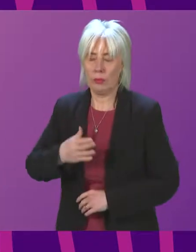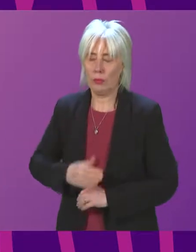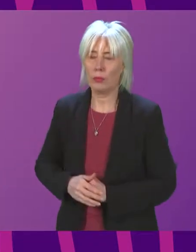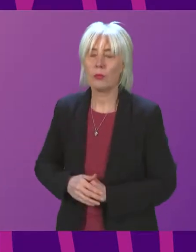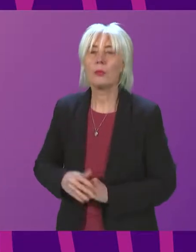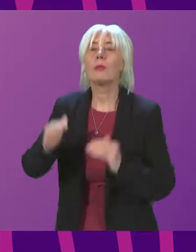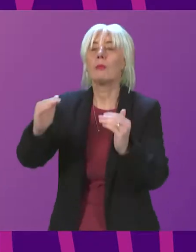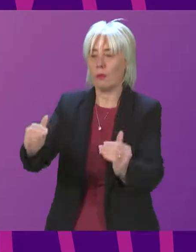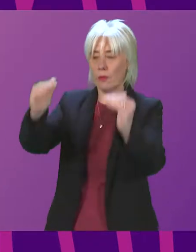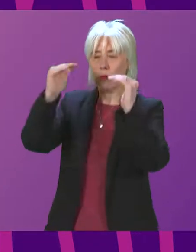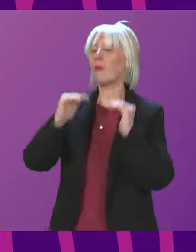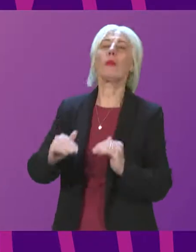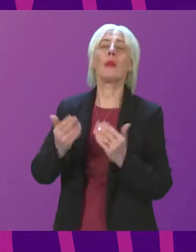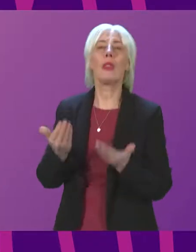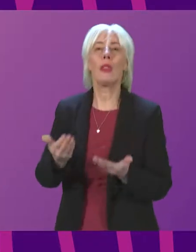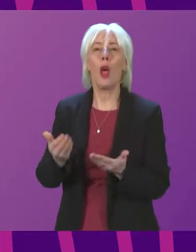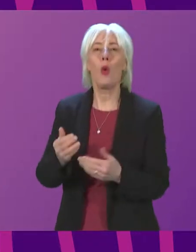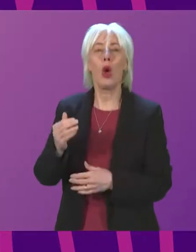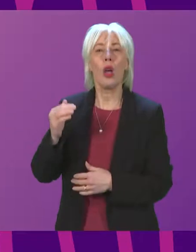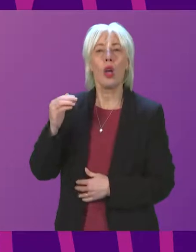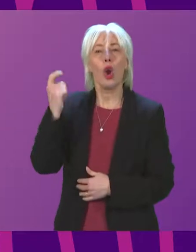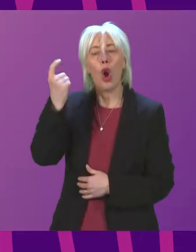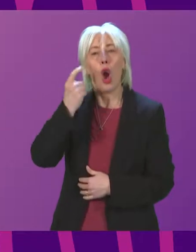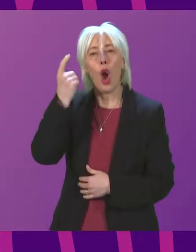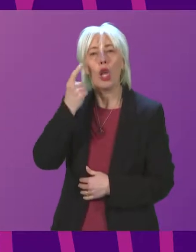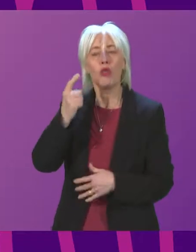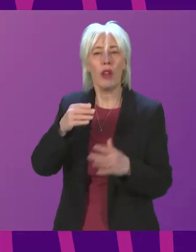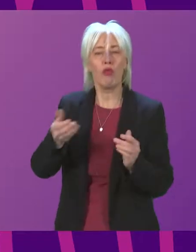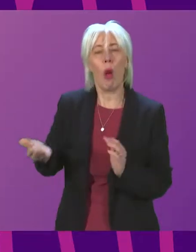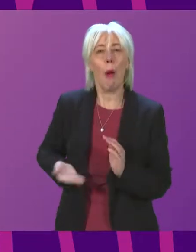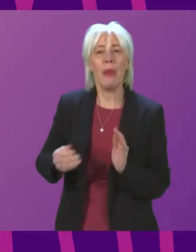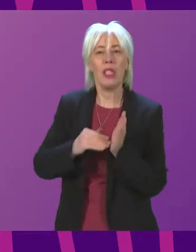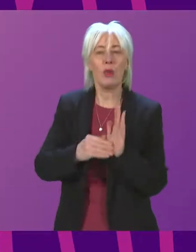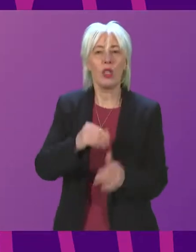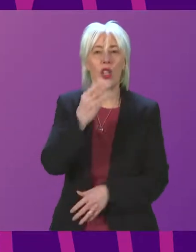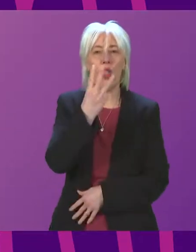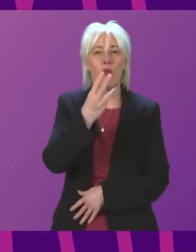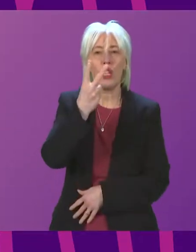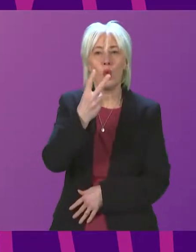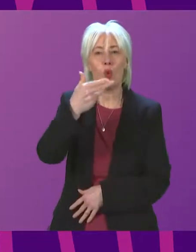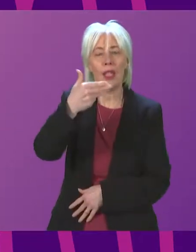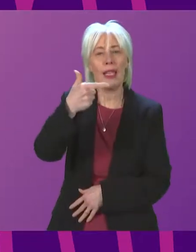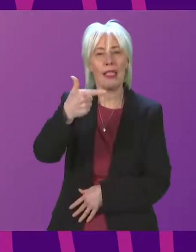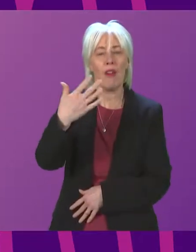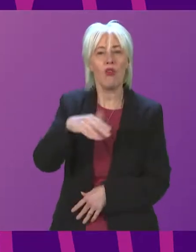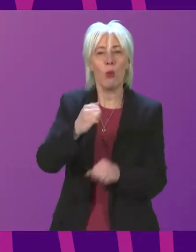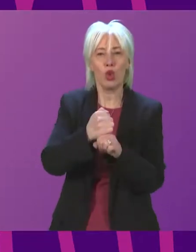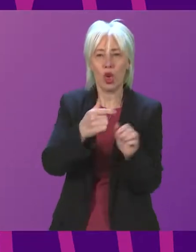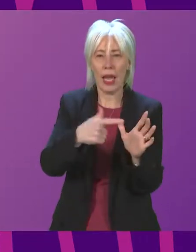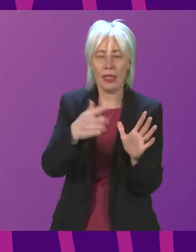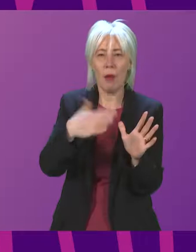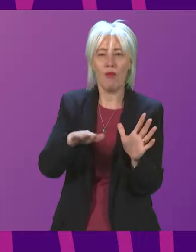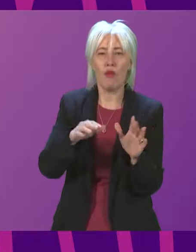next item of business, which is consideration of business motion 3297 in the name of George Adam on behalf of the